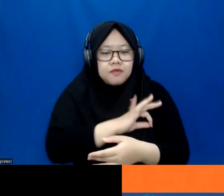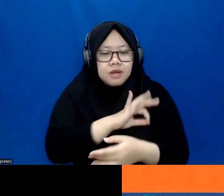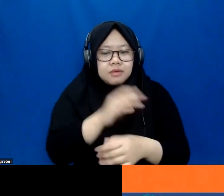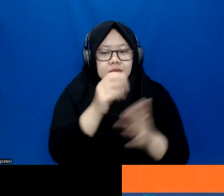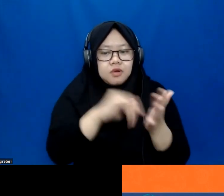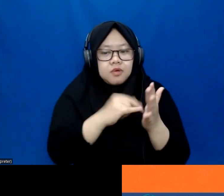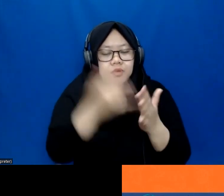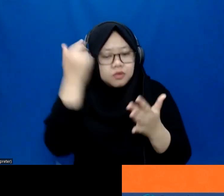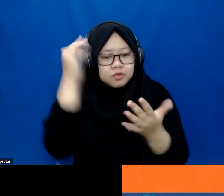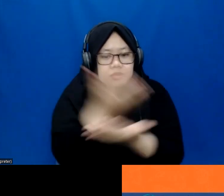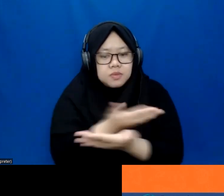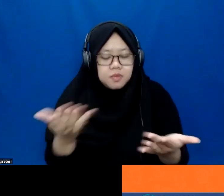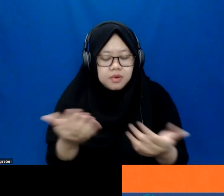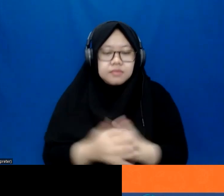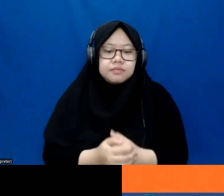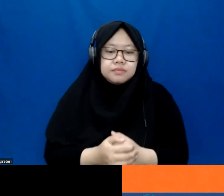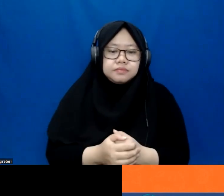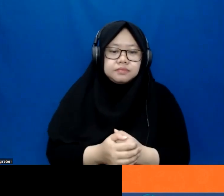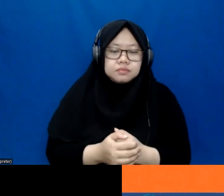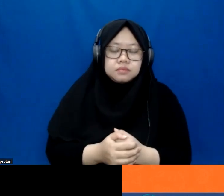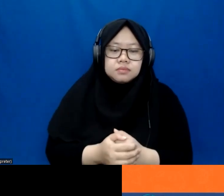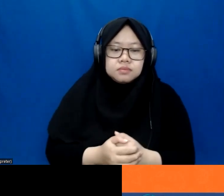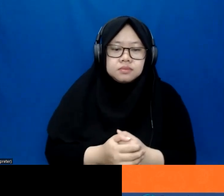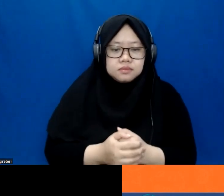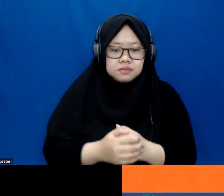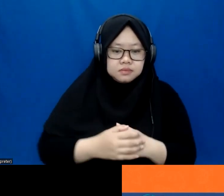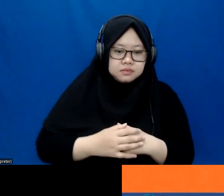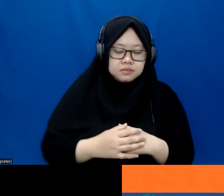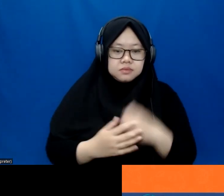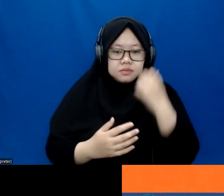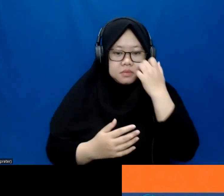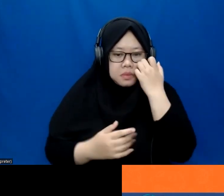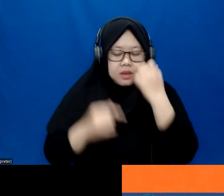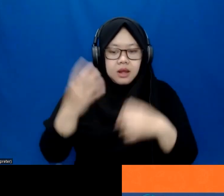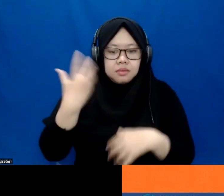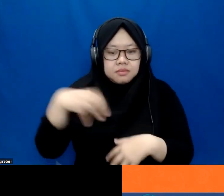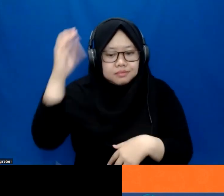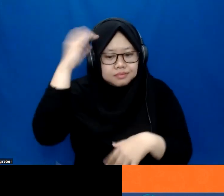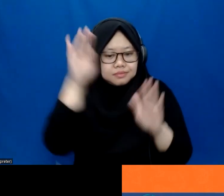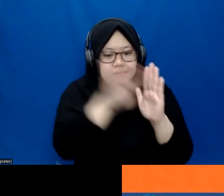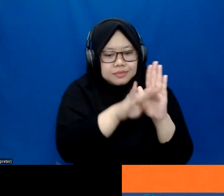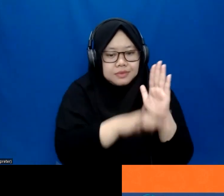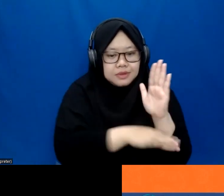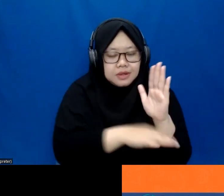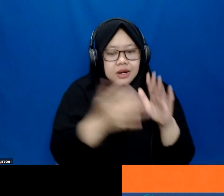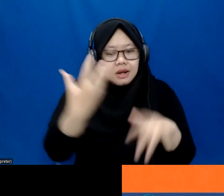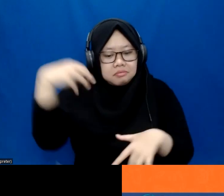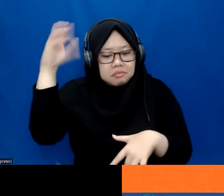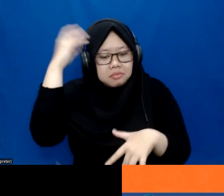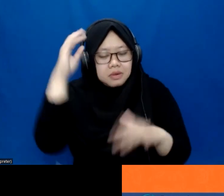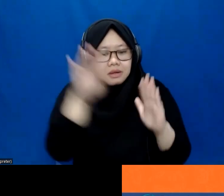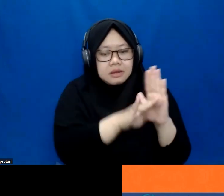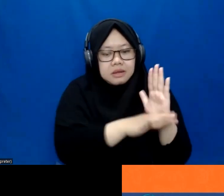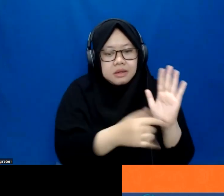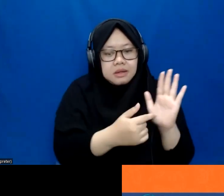is not happening, which also leads me to, you know, again, government regulations. Can government put in regulations to say that